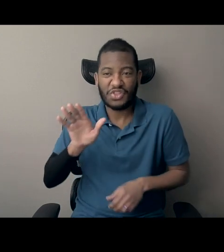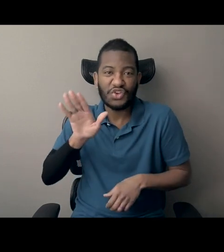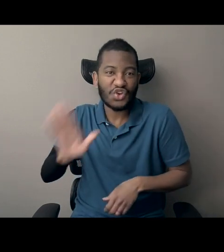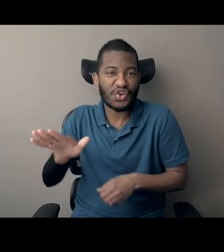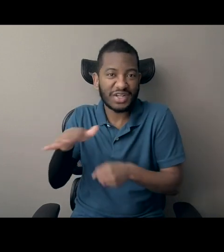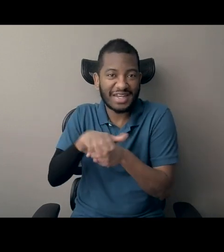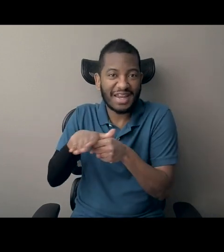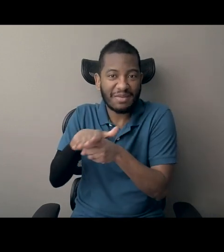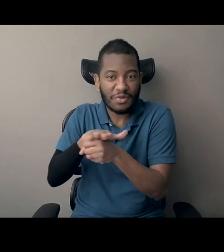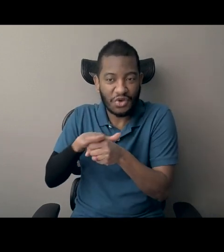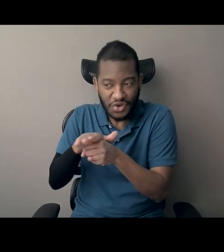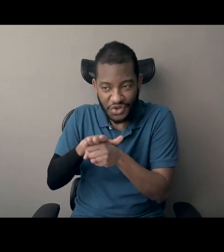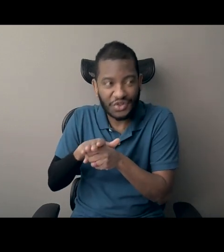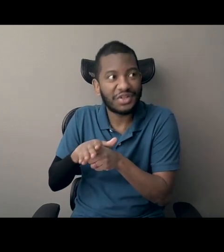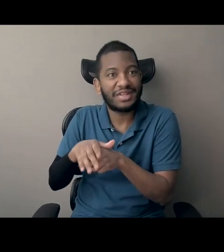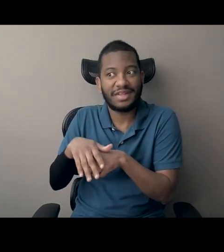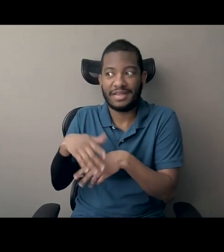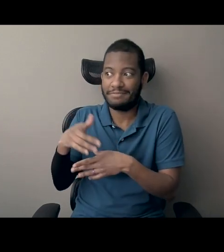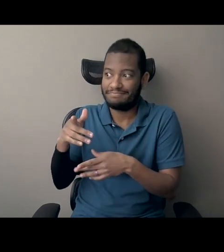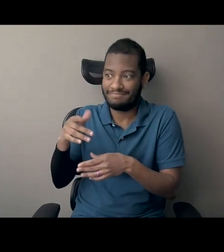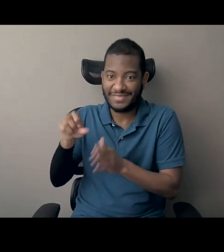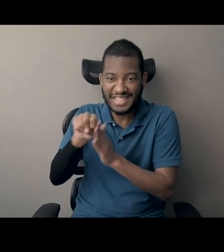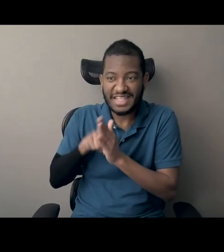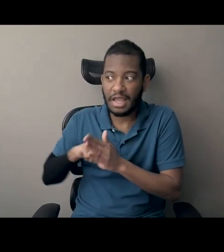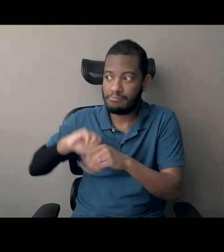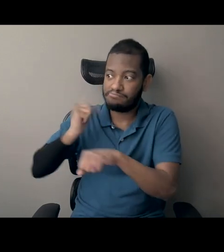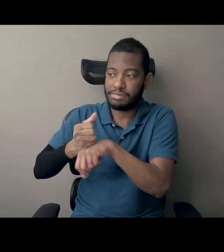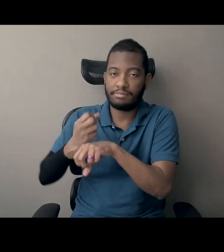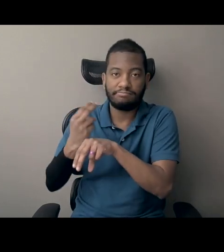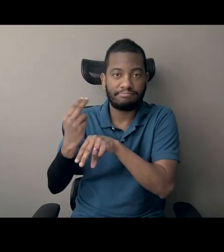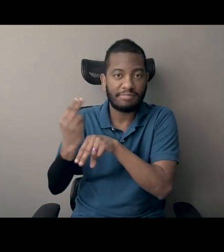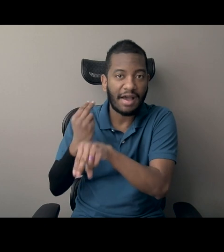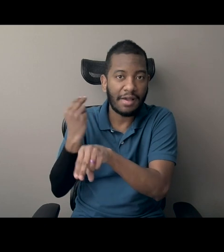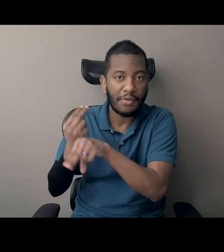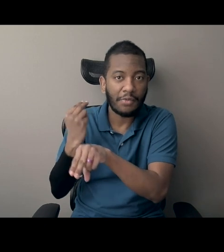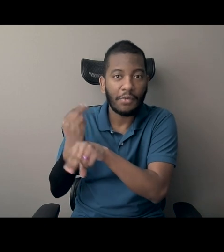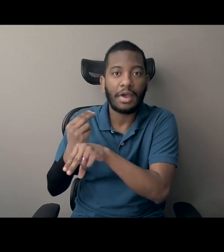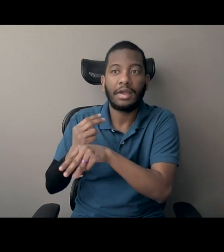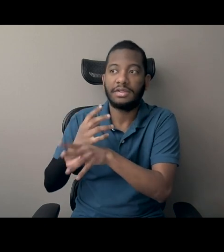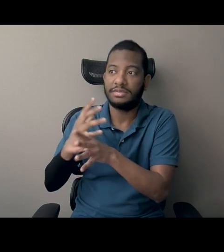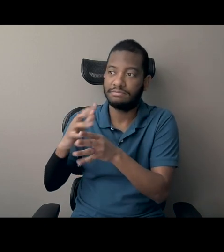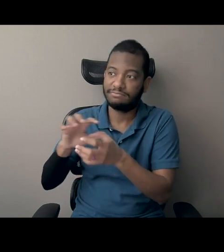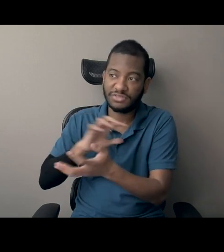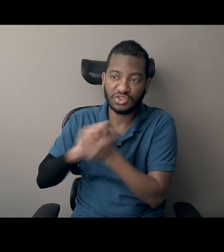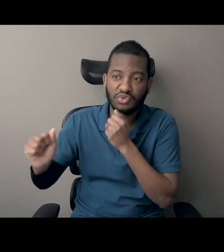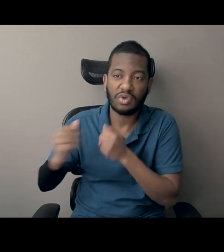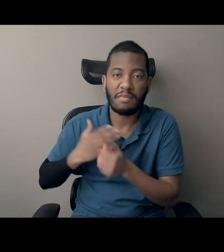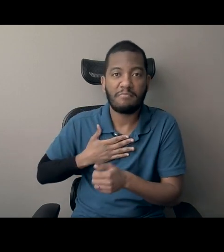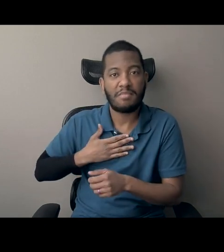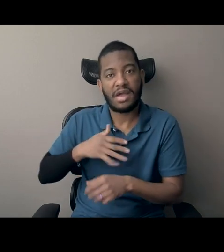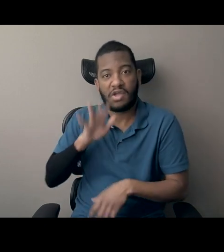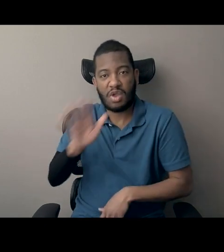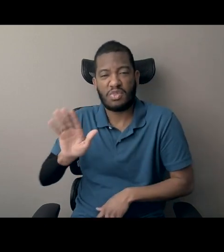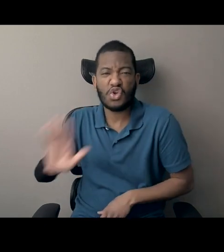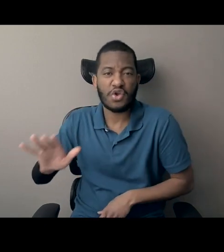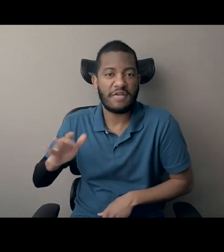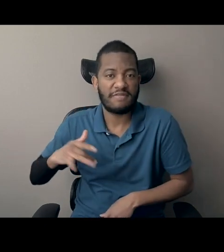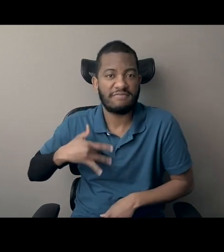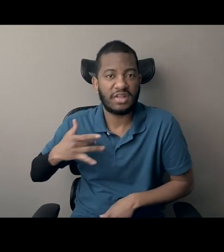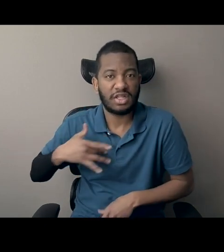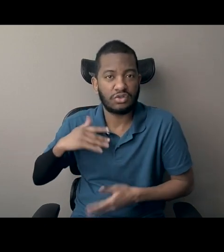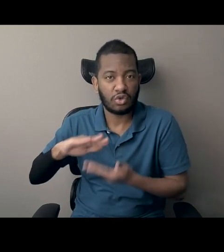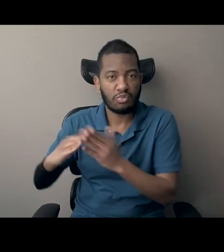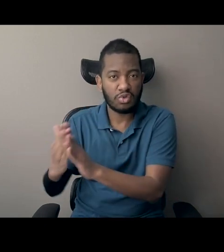their sense of community. And I should add that the story at the present moment is set in the year